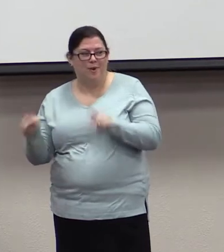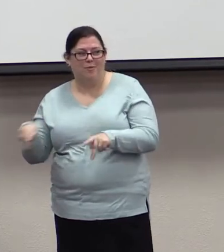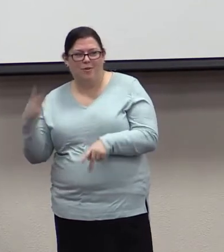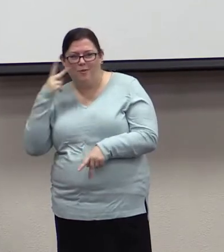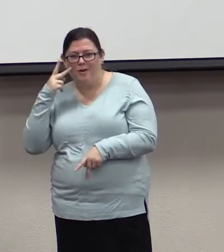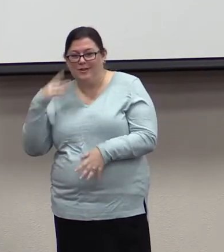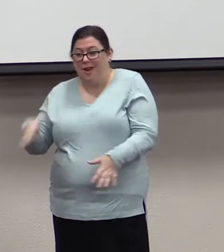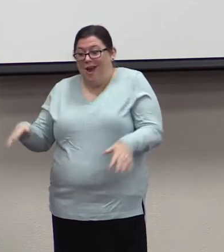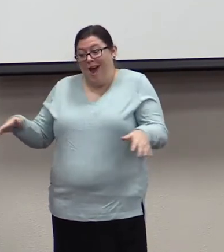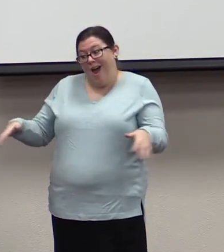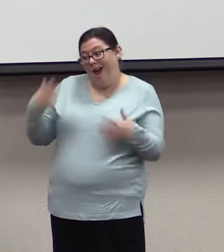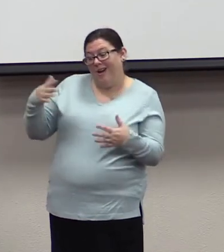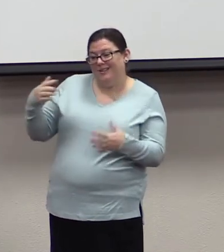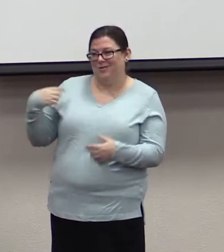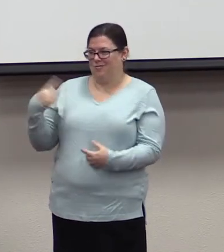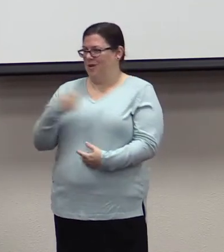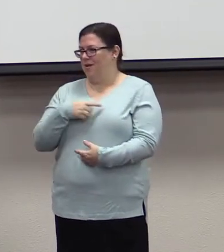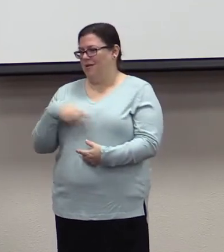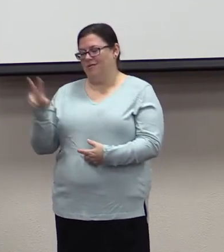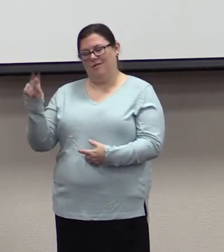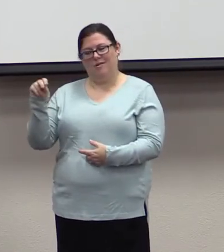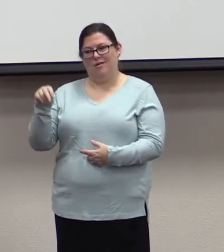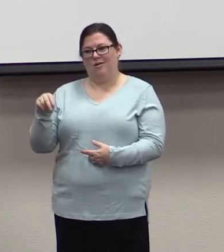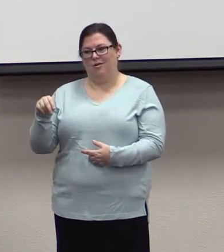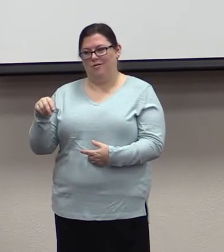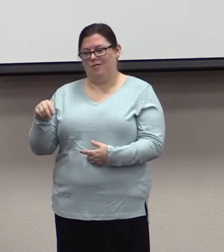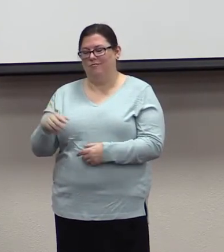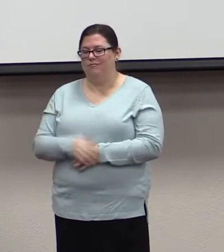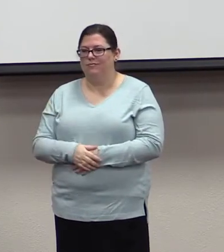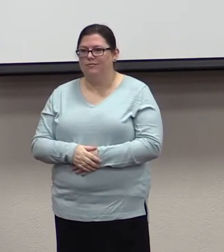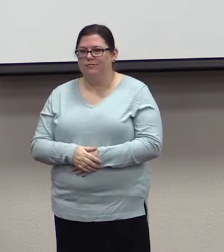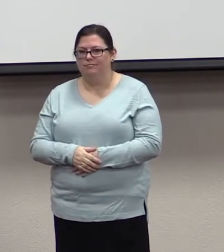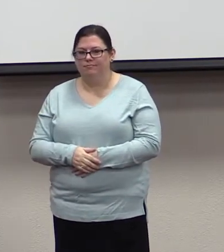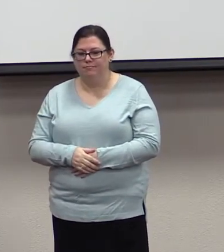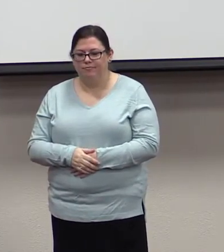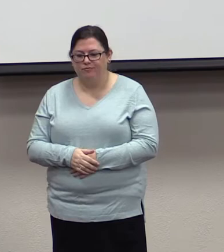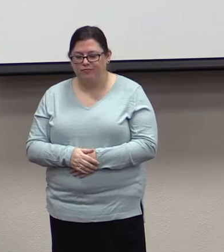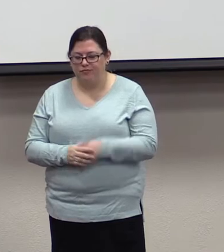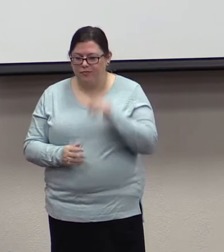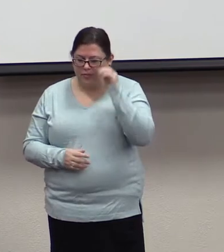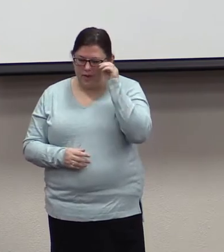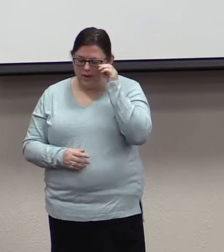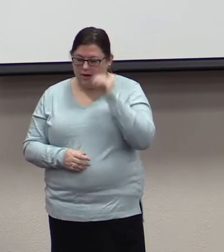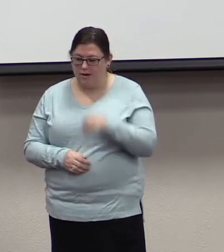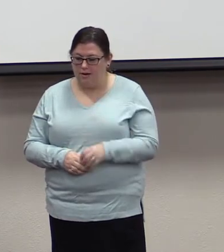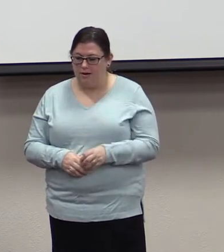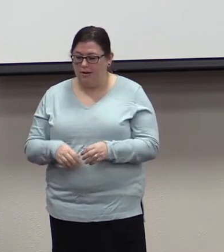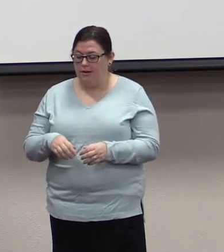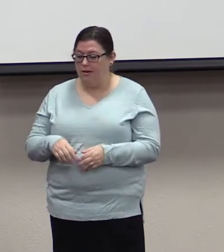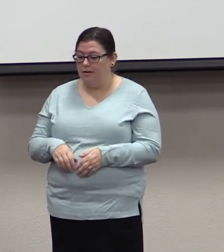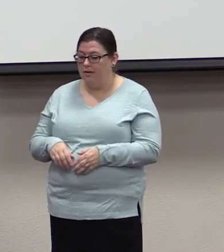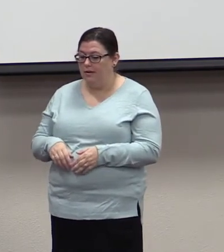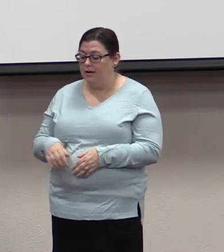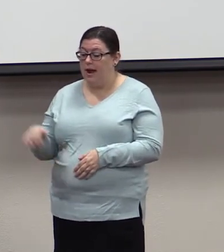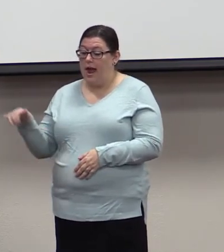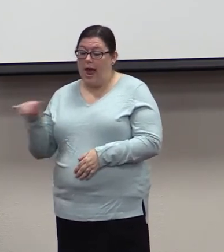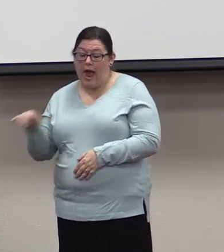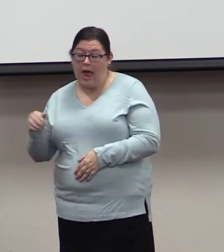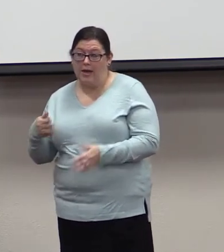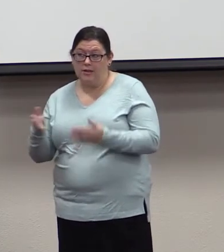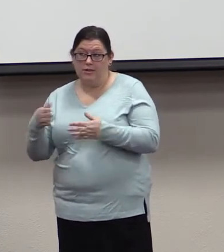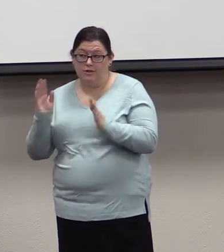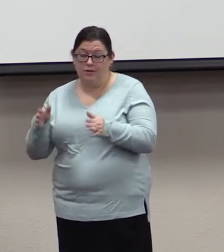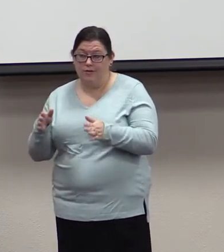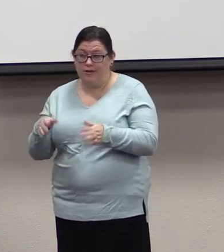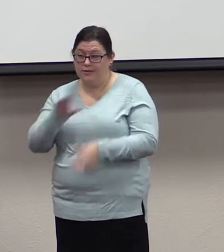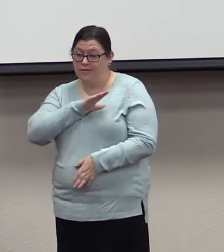This next section is monumental. But as bondservants of Christ, doing the will of